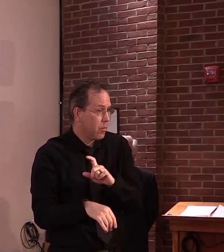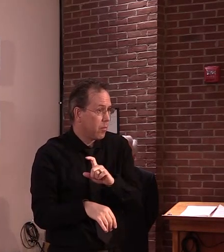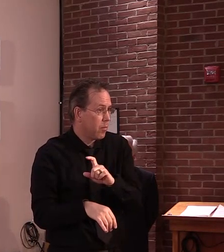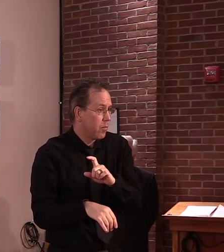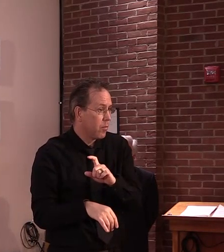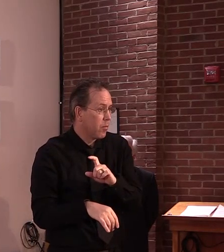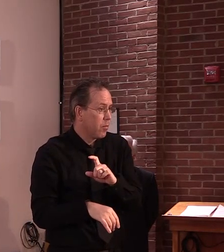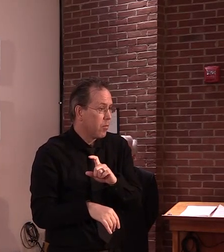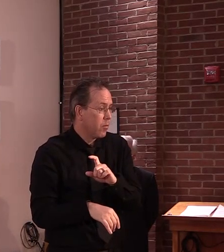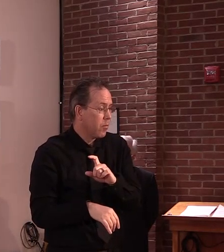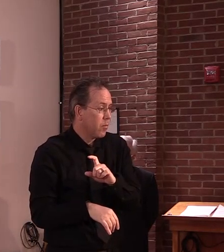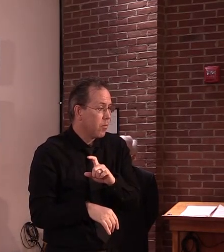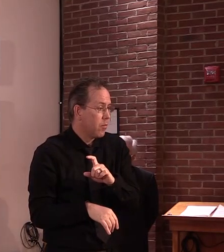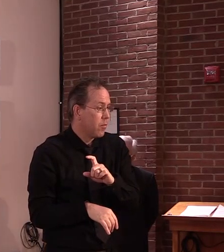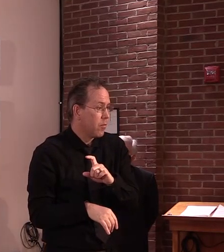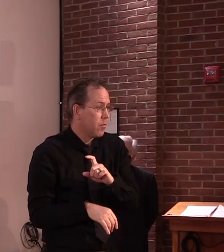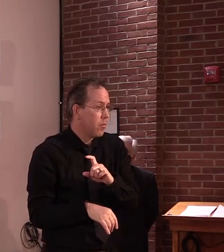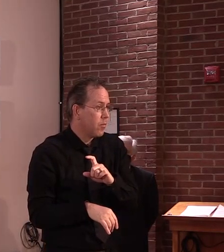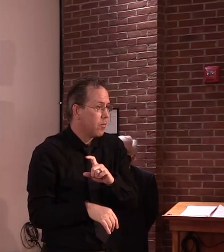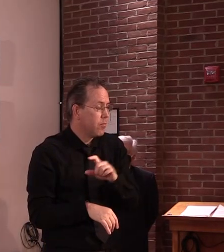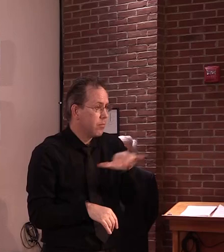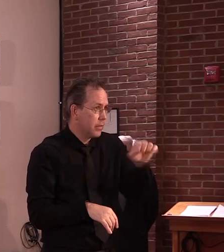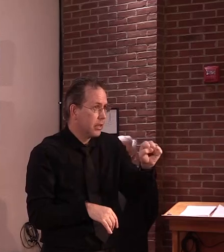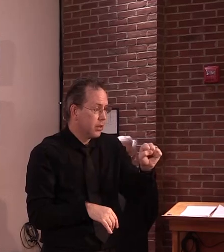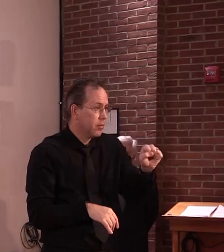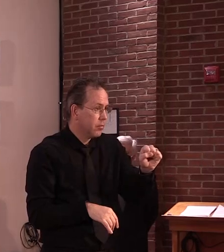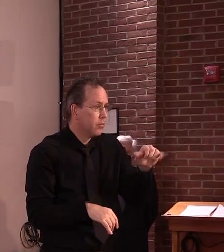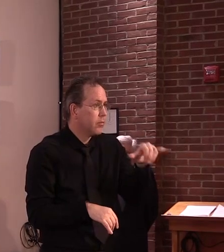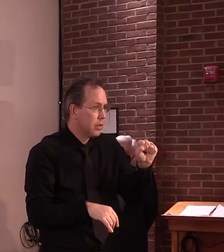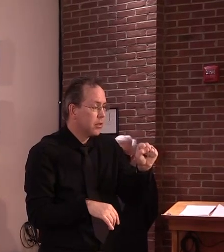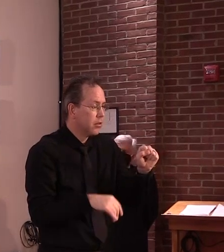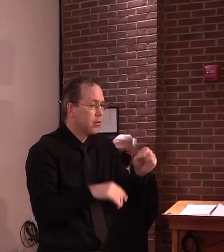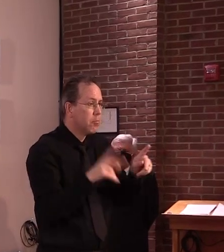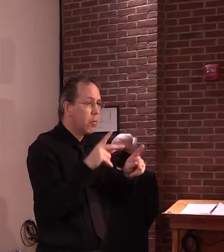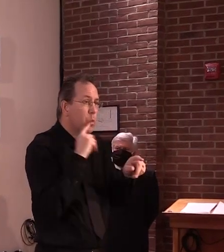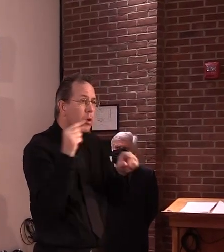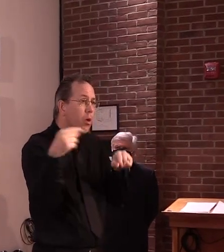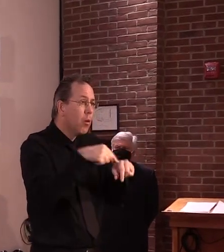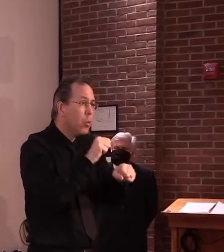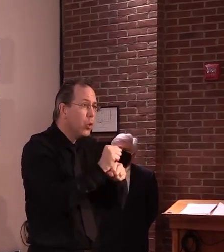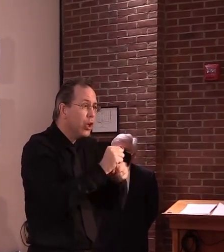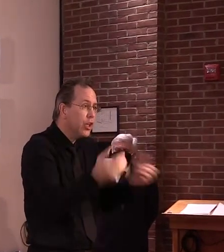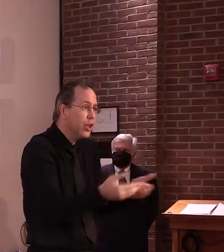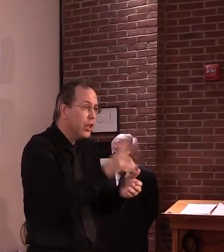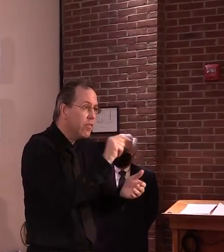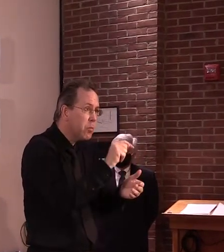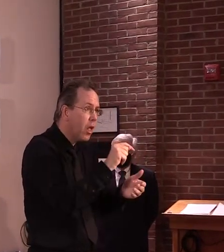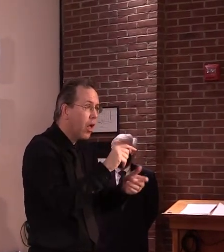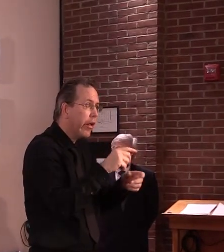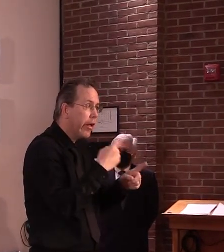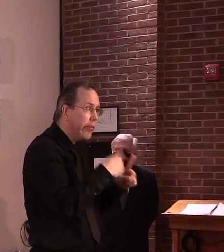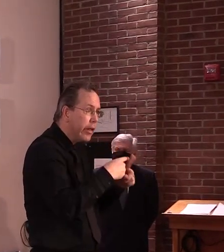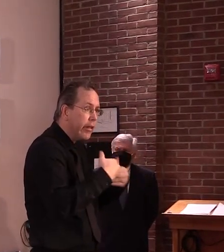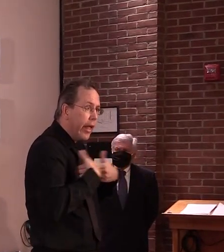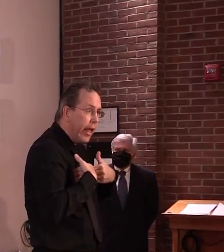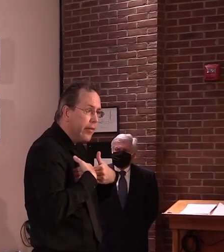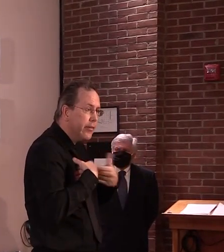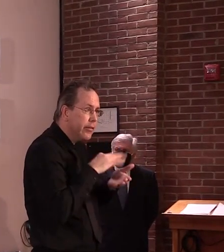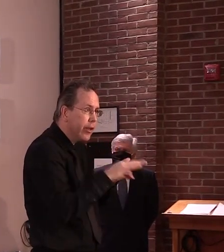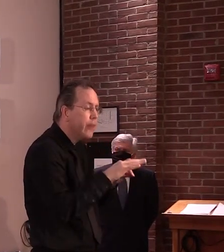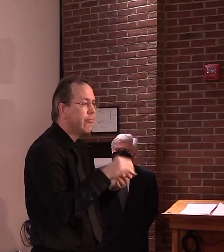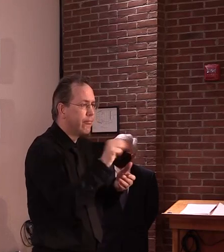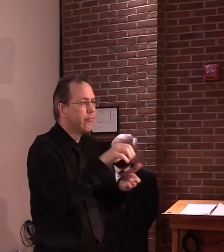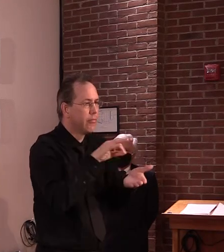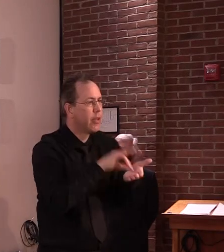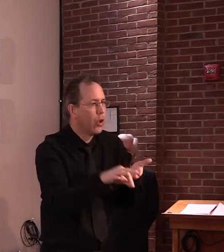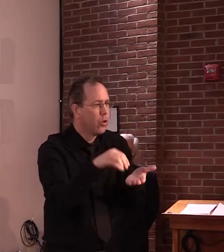They show up in the total number of positive tests in the state. And as I said on Friday, our